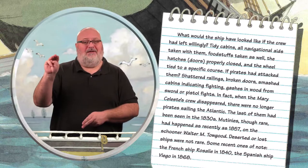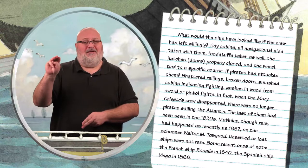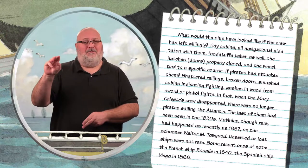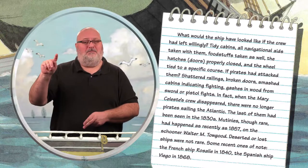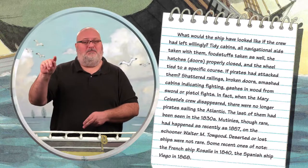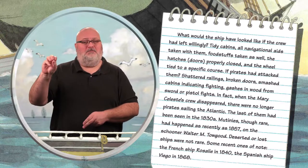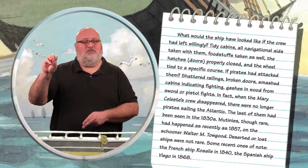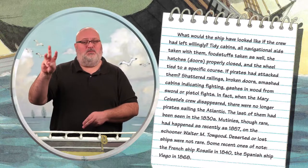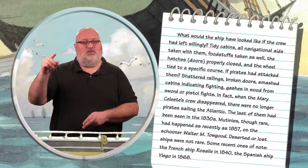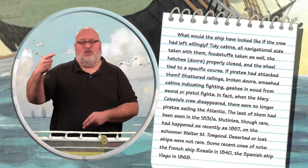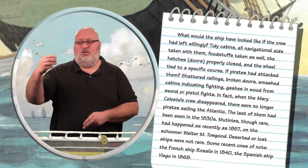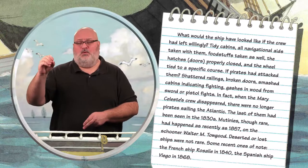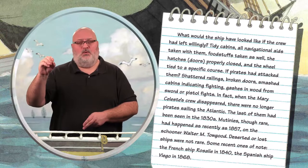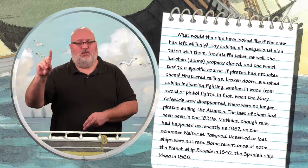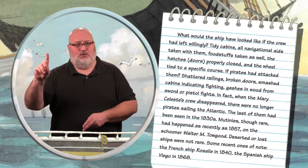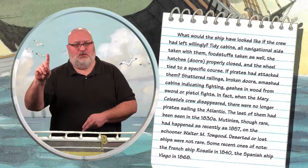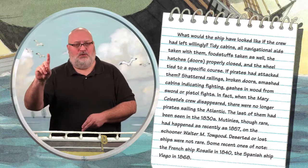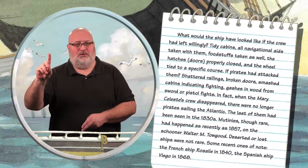Togood.